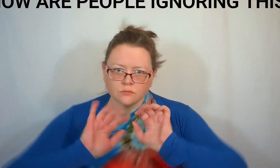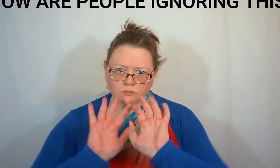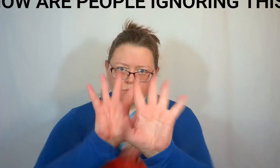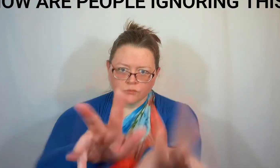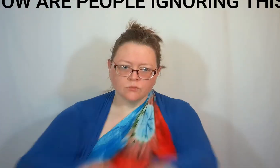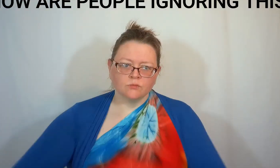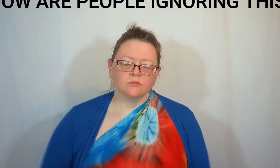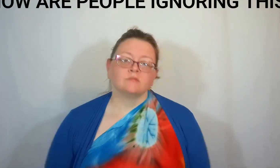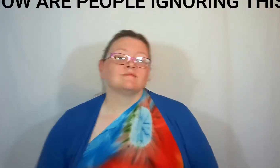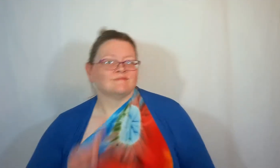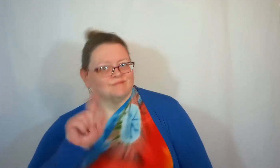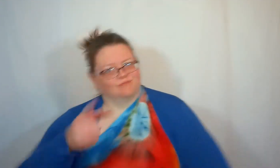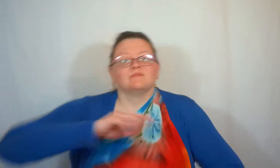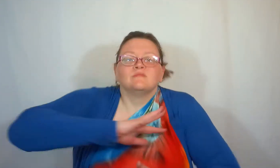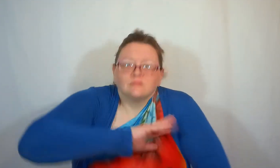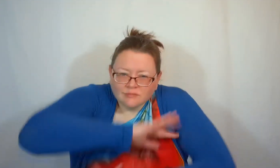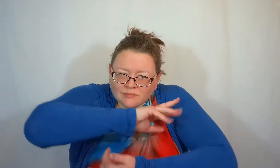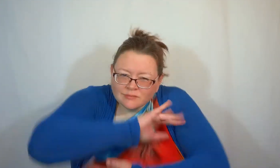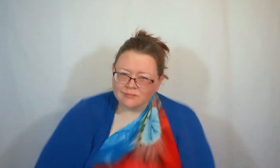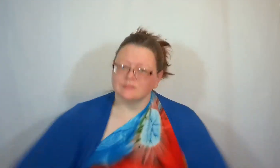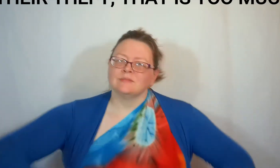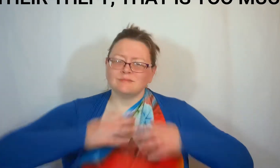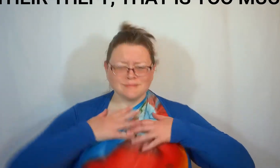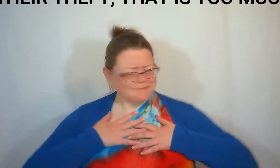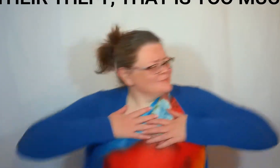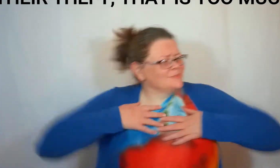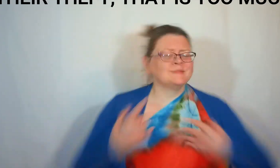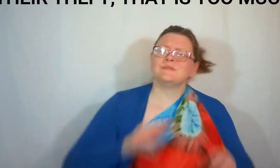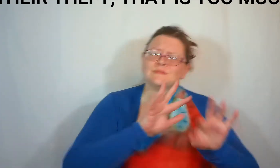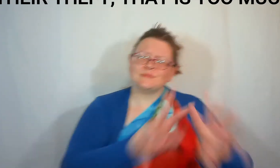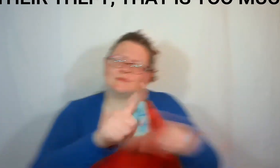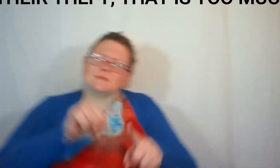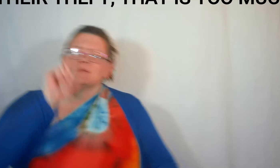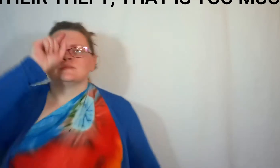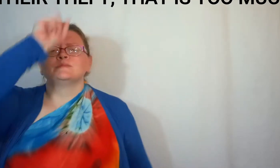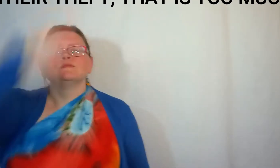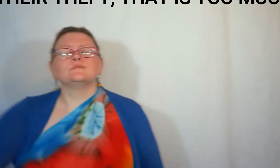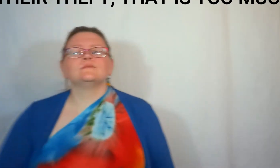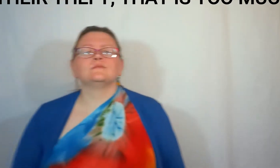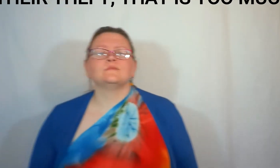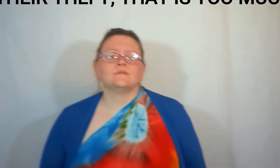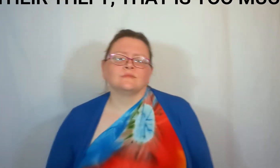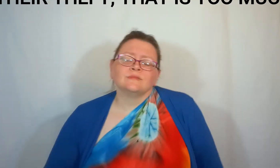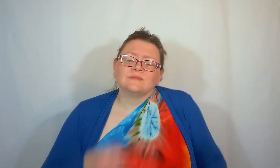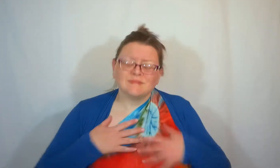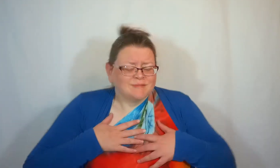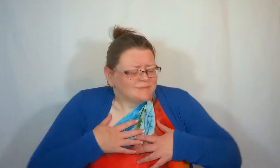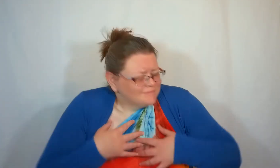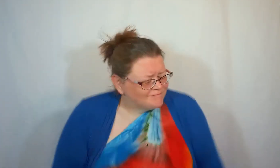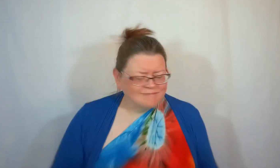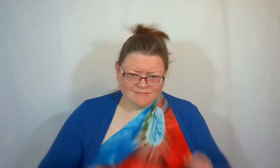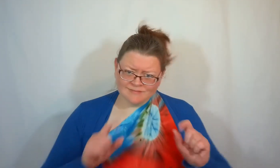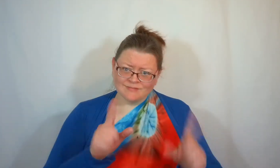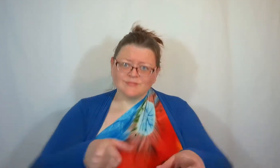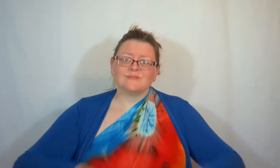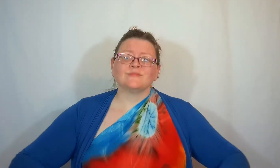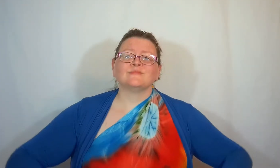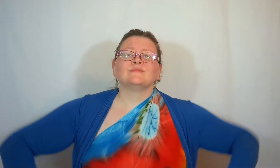goes People will pretend, but baby girl, nobody knows And even I can't teach you how to